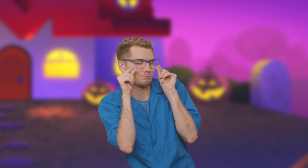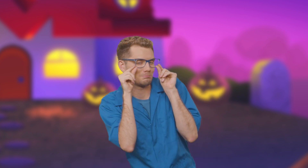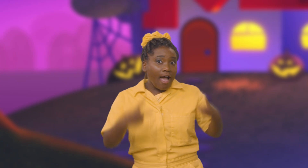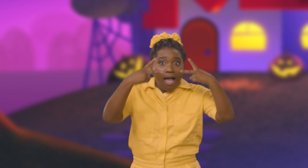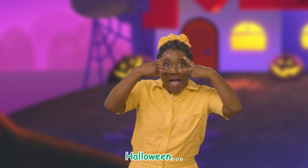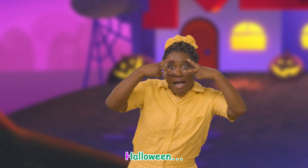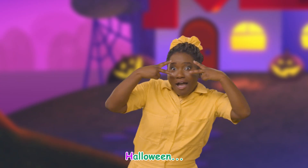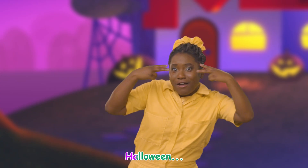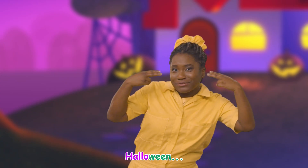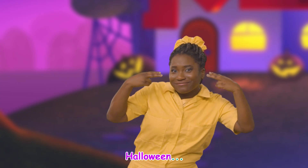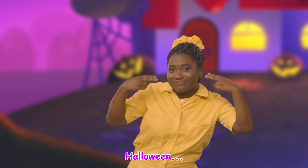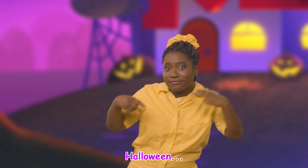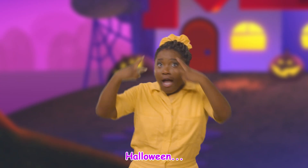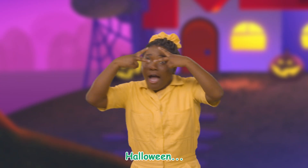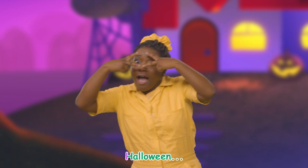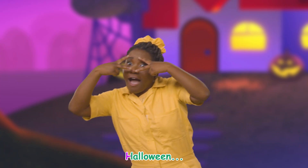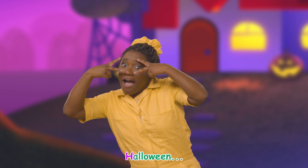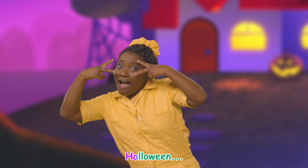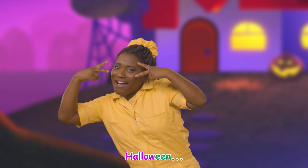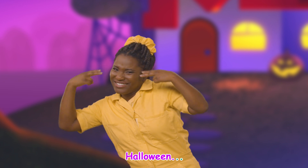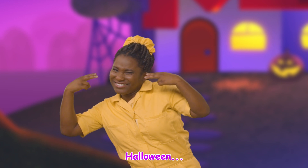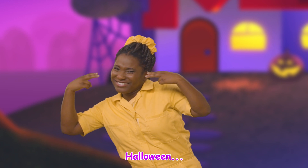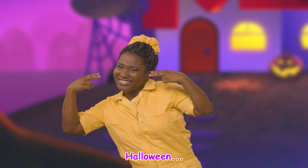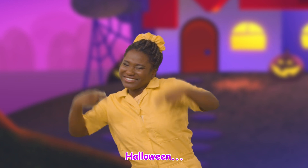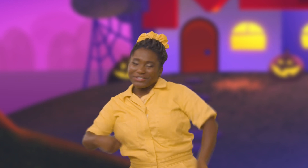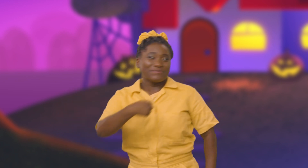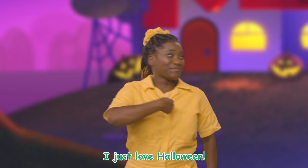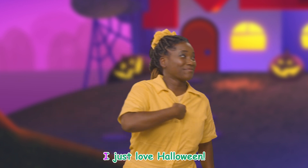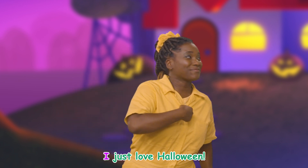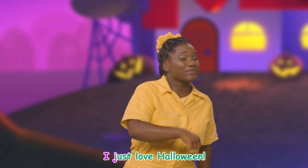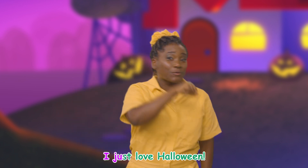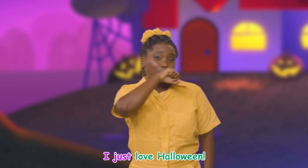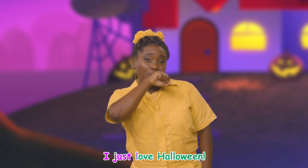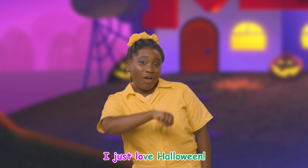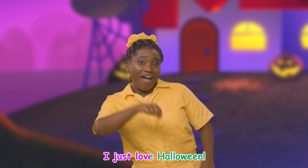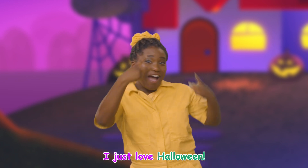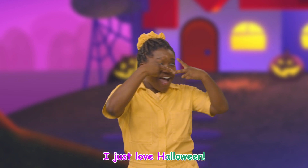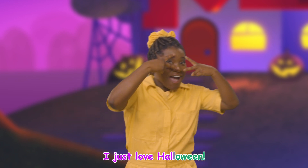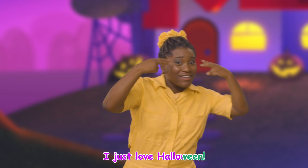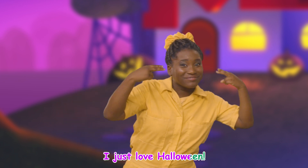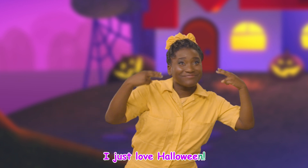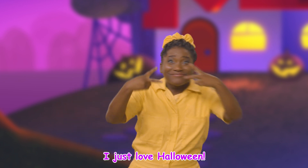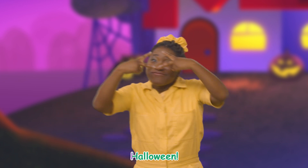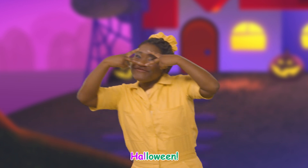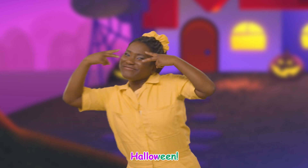Halloween! Halloween! I just love Halloween! Halloween!